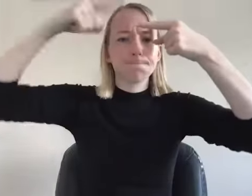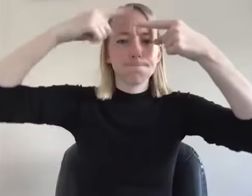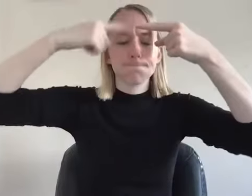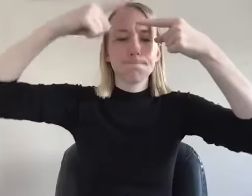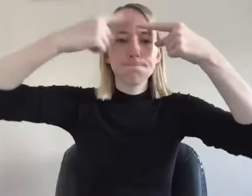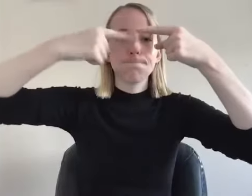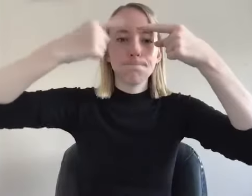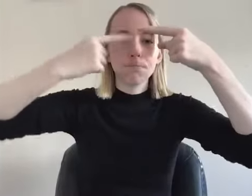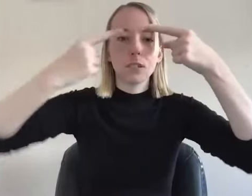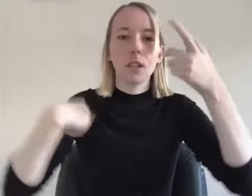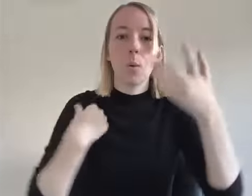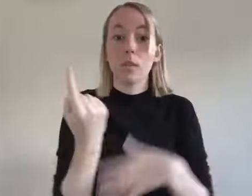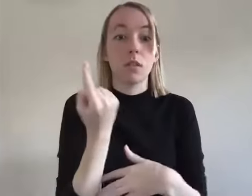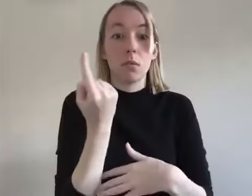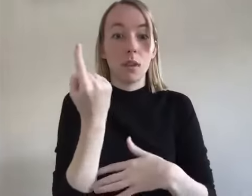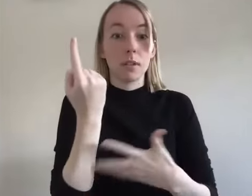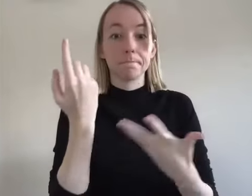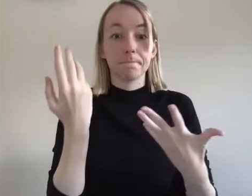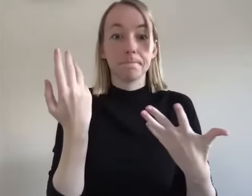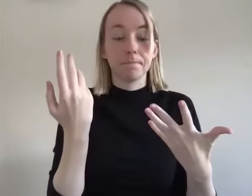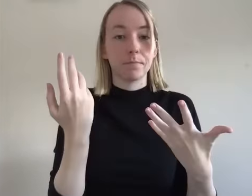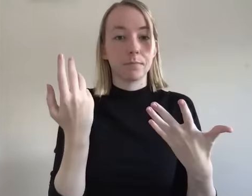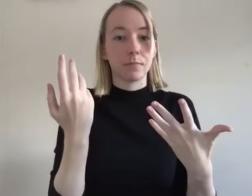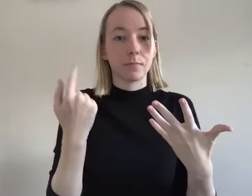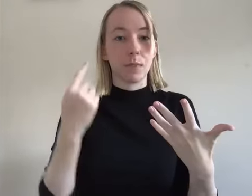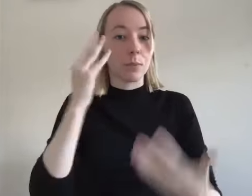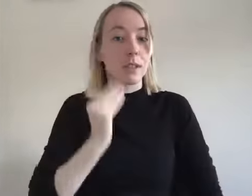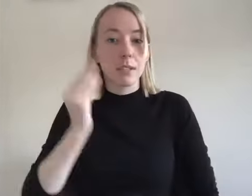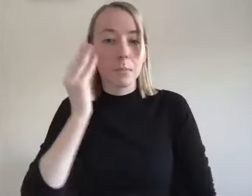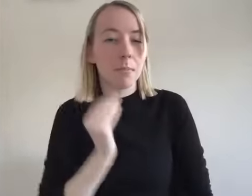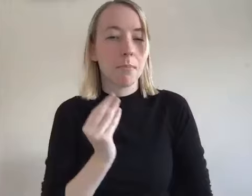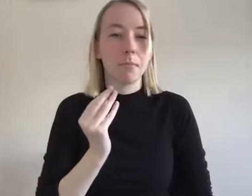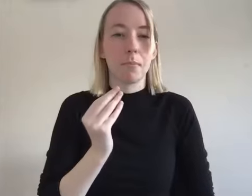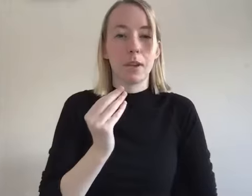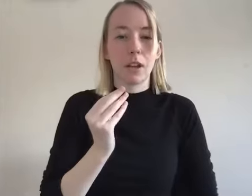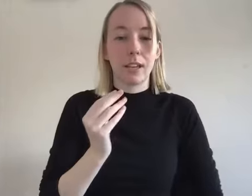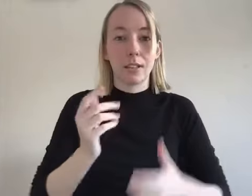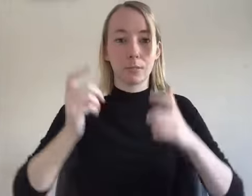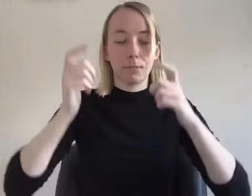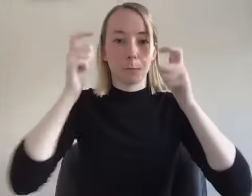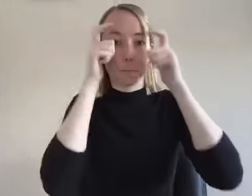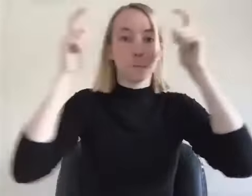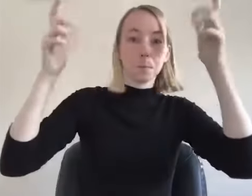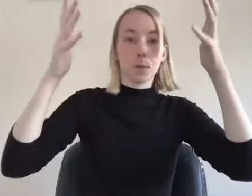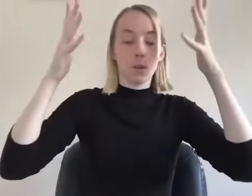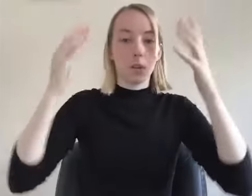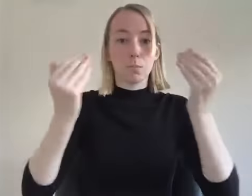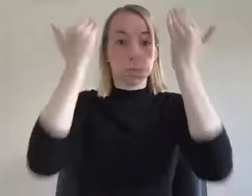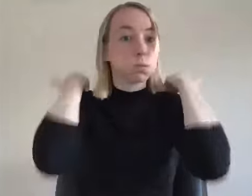thought life works or like how my brain works was something that was experienced on like a broader level like i